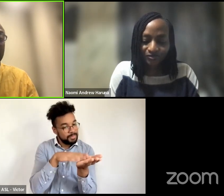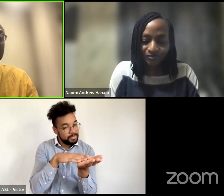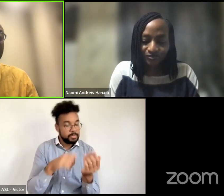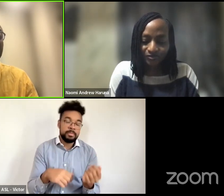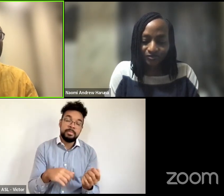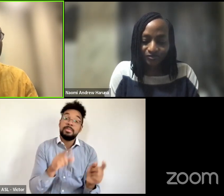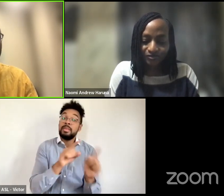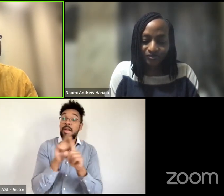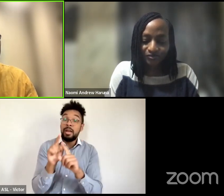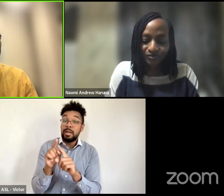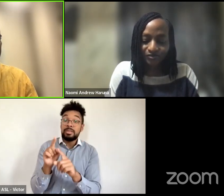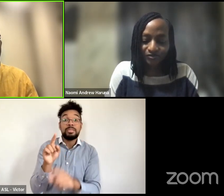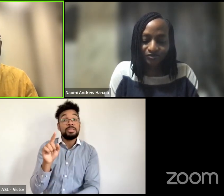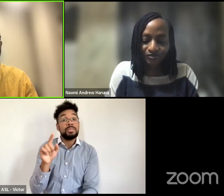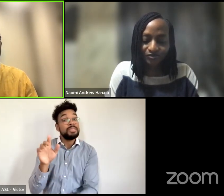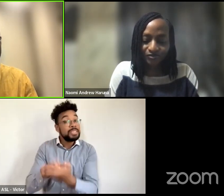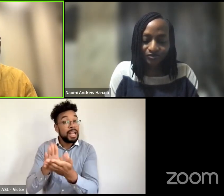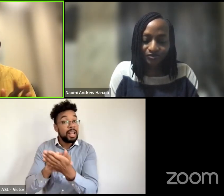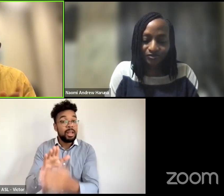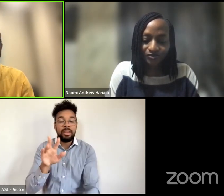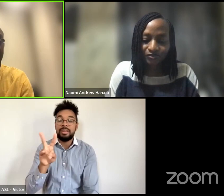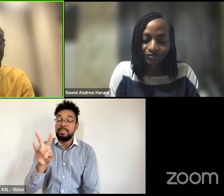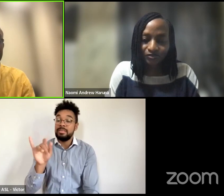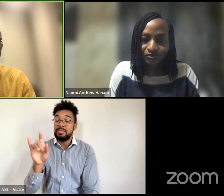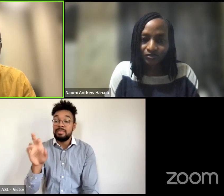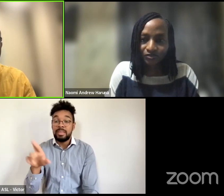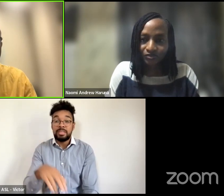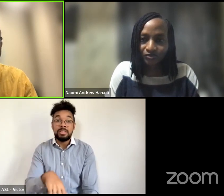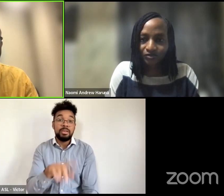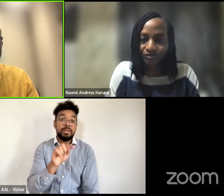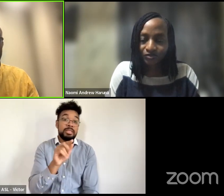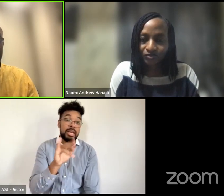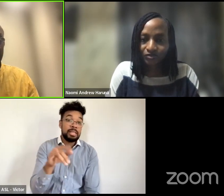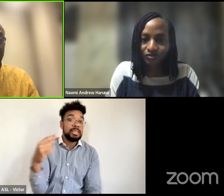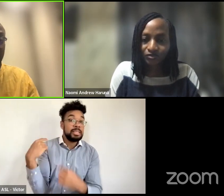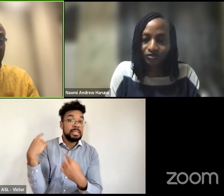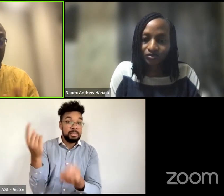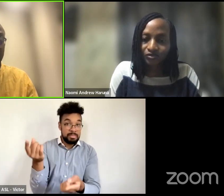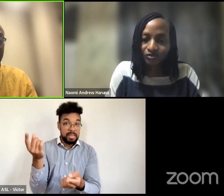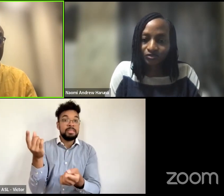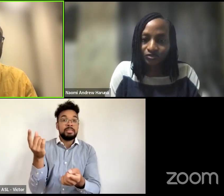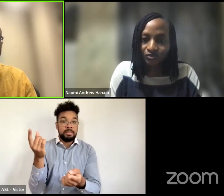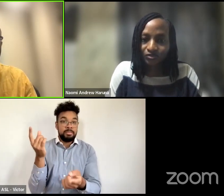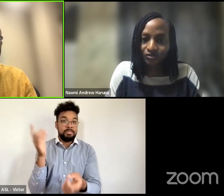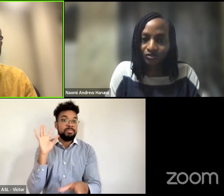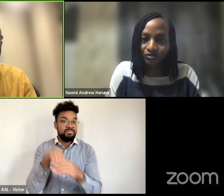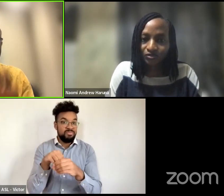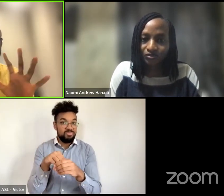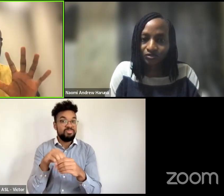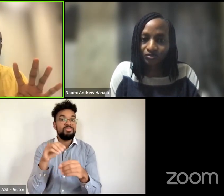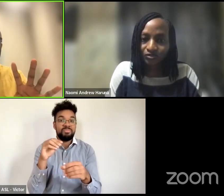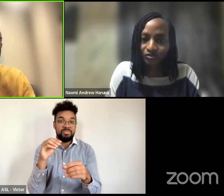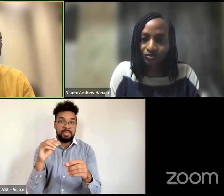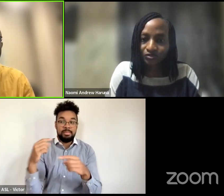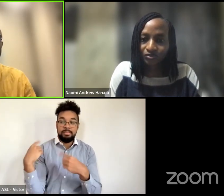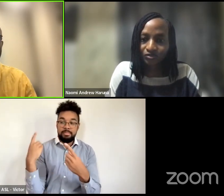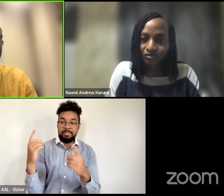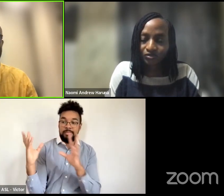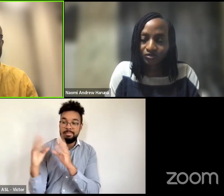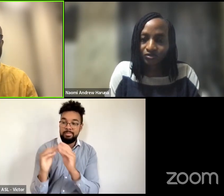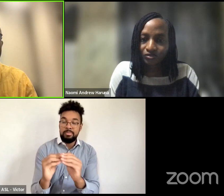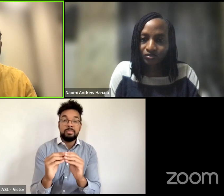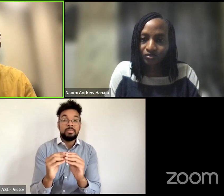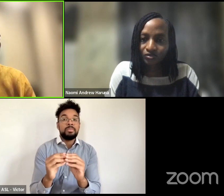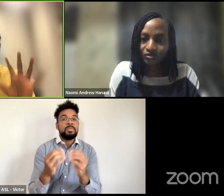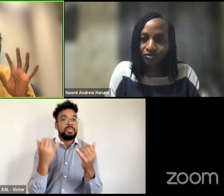also to victor and tanya they've been with us for the past six episodes and i think today is the last time on our with us on this